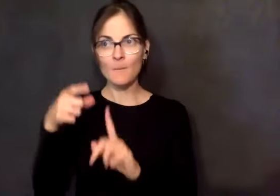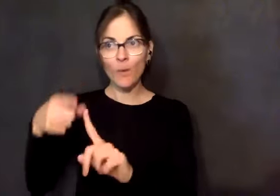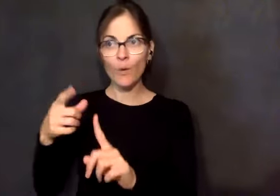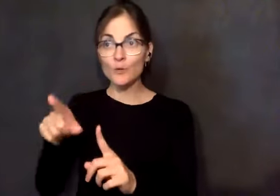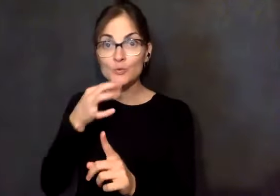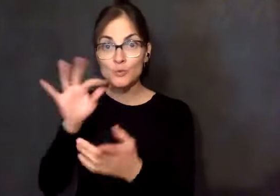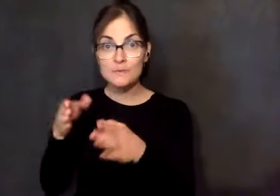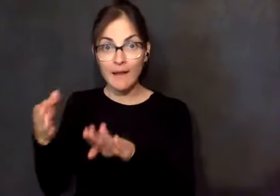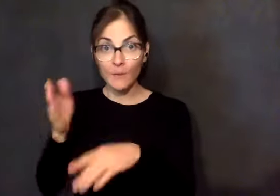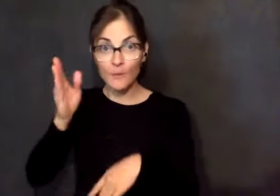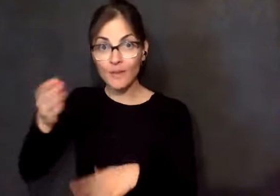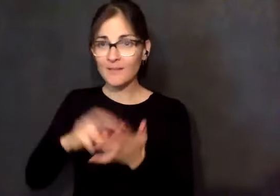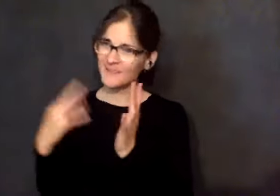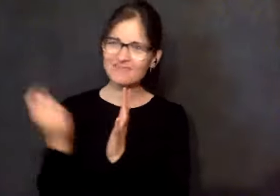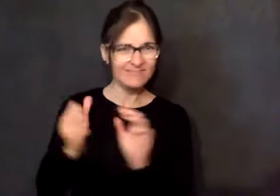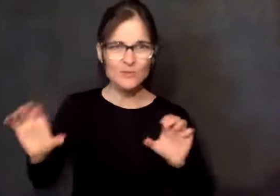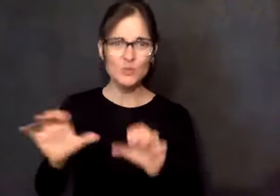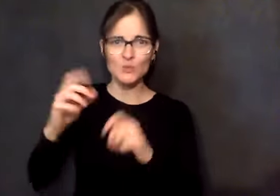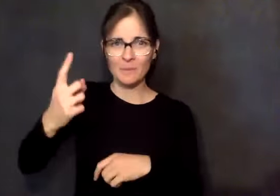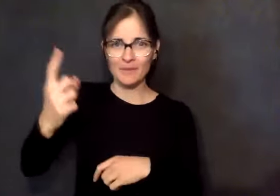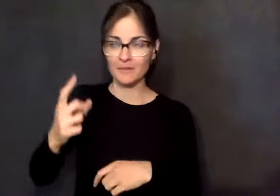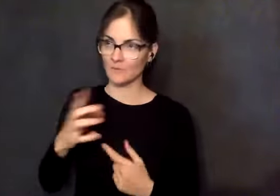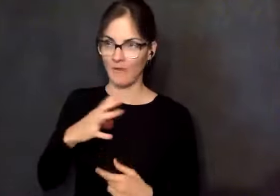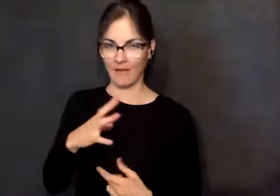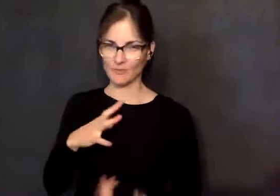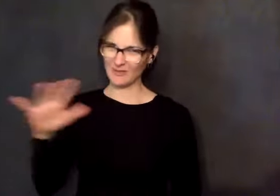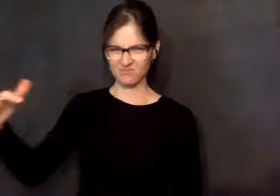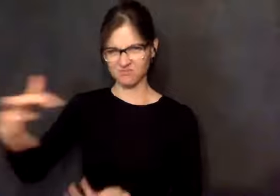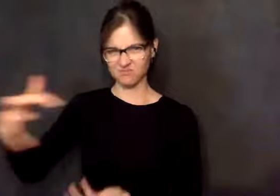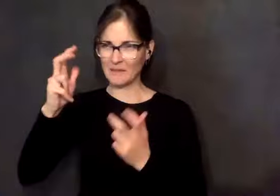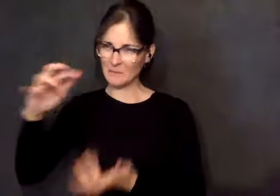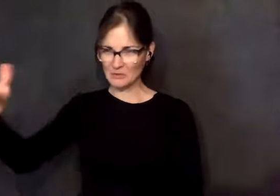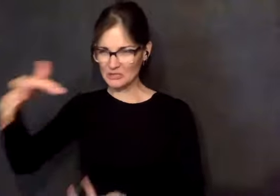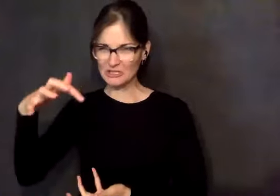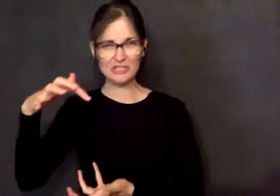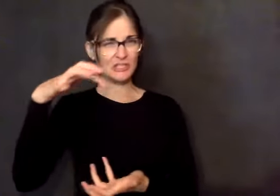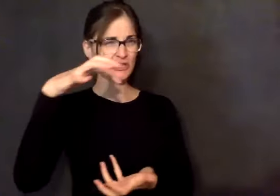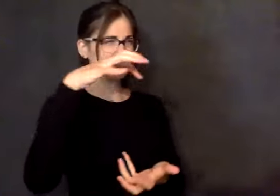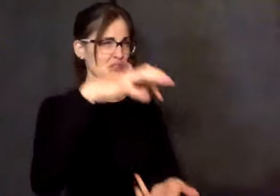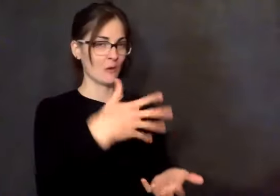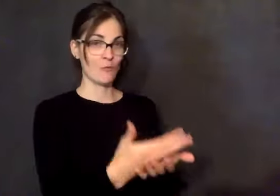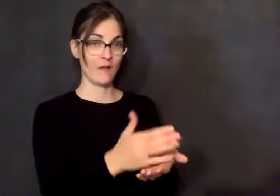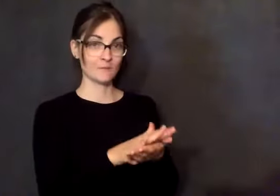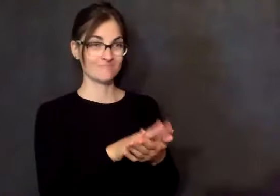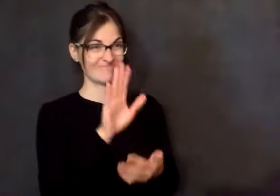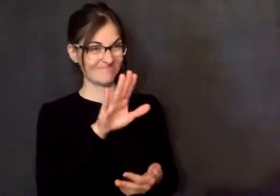He said, okay, I'm going to do it. So he did. went to Walmart, bought the basketballs, showed up at the school with all these basketballs in a bag and said, hi, you know, my name is Jonathan.